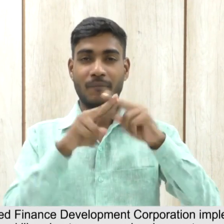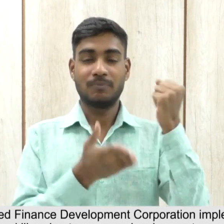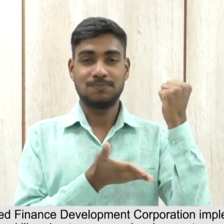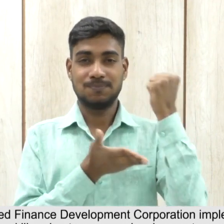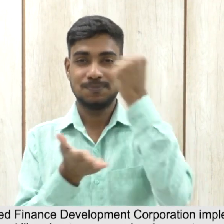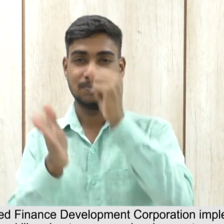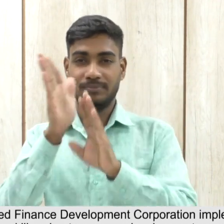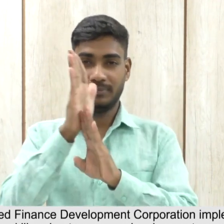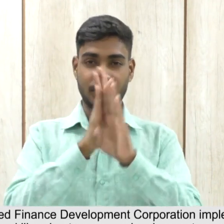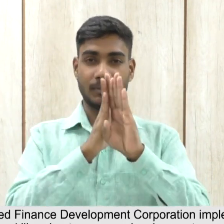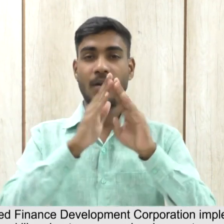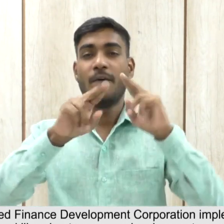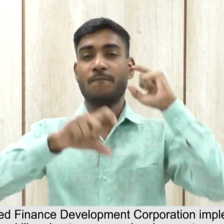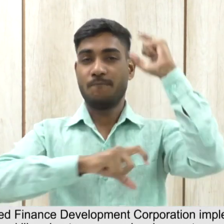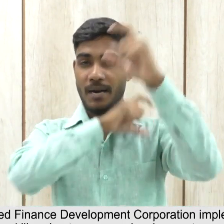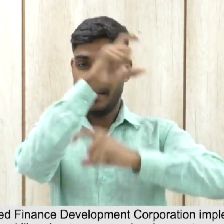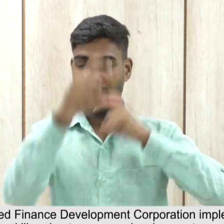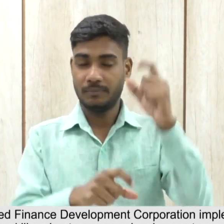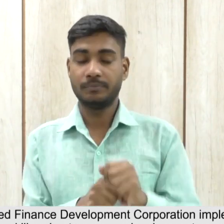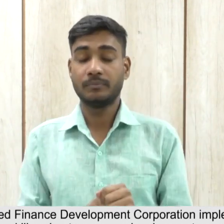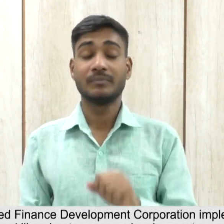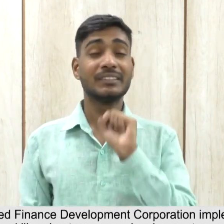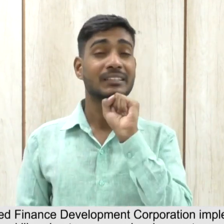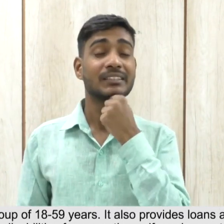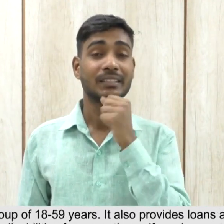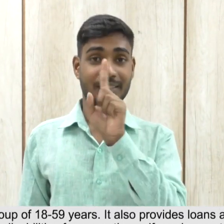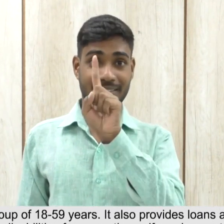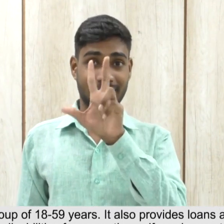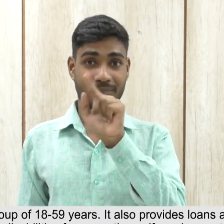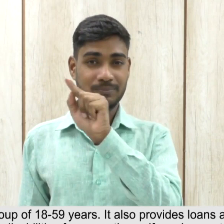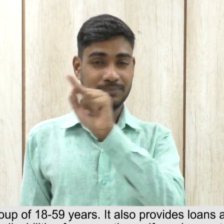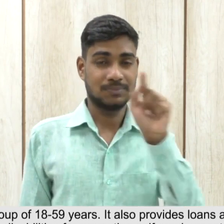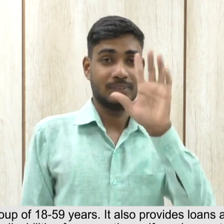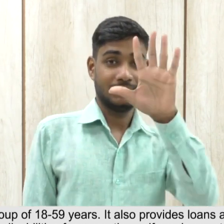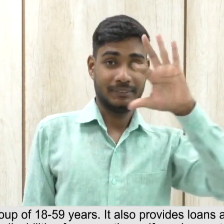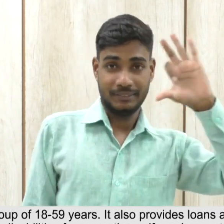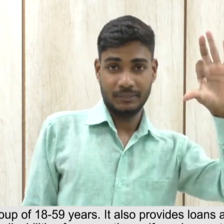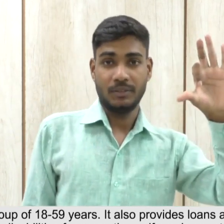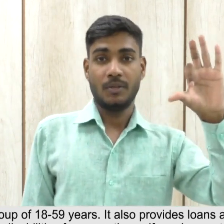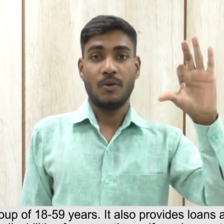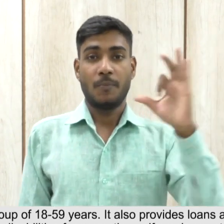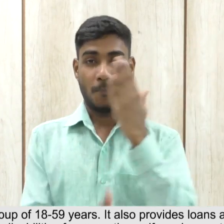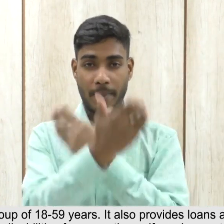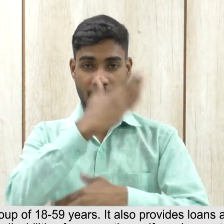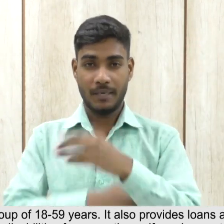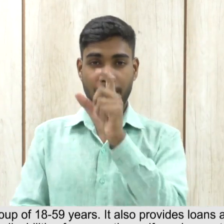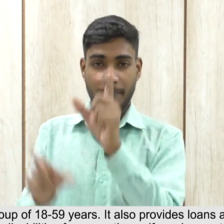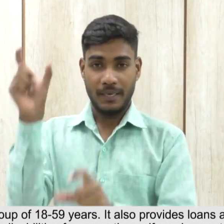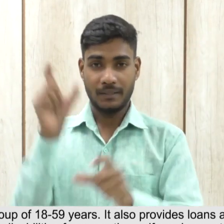skill and entrepreneur development program for persons with disabilities in the age group of 18 to 59 years. It also